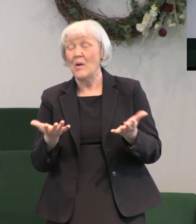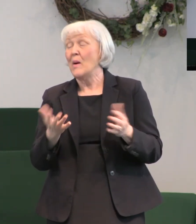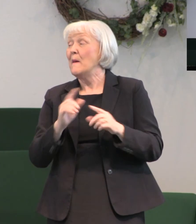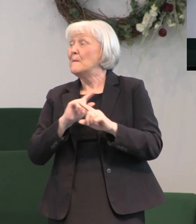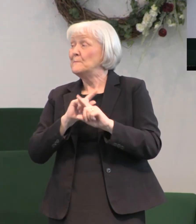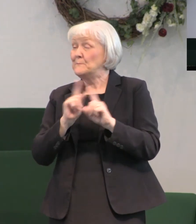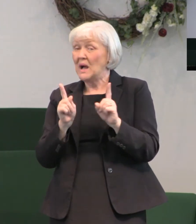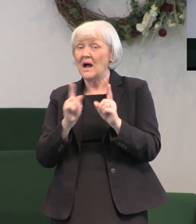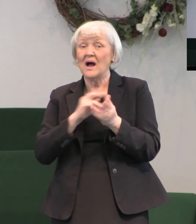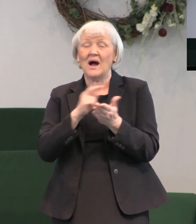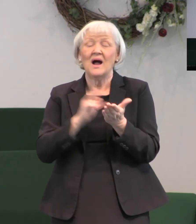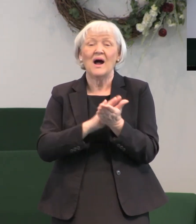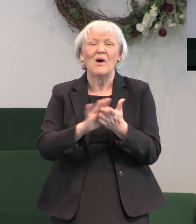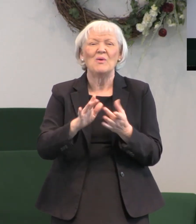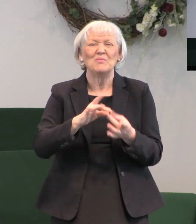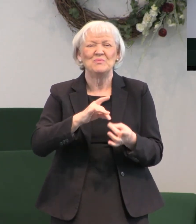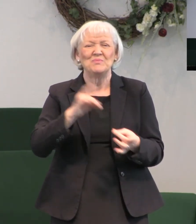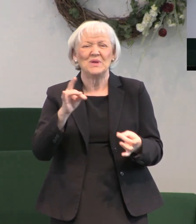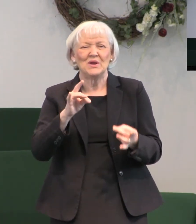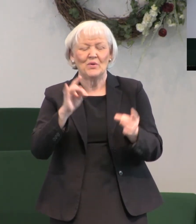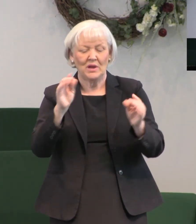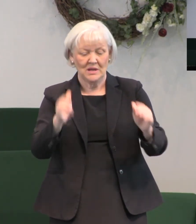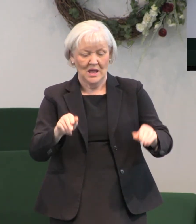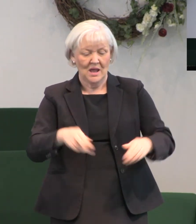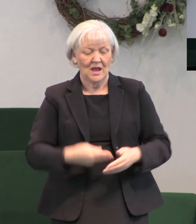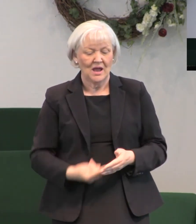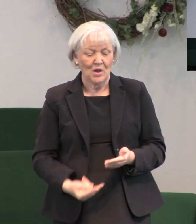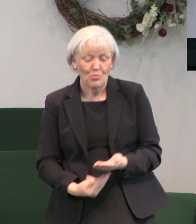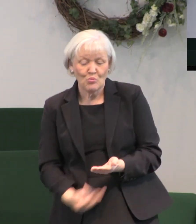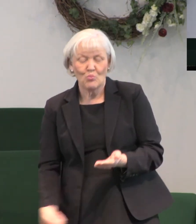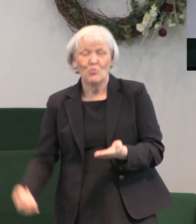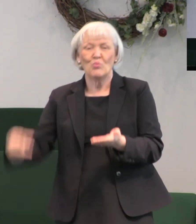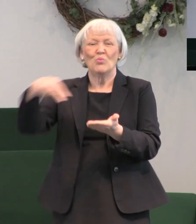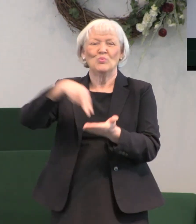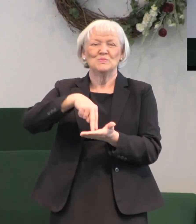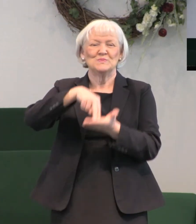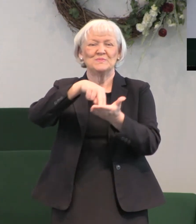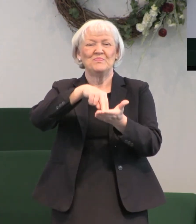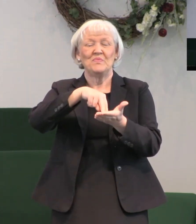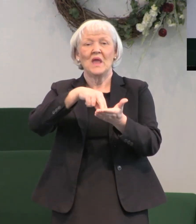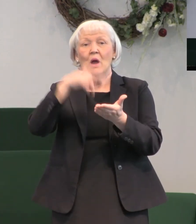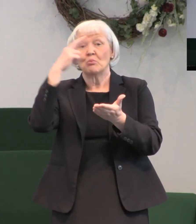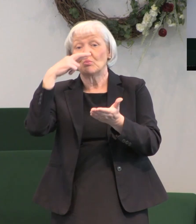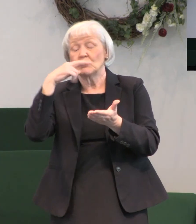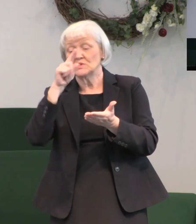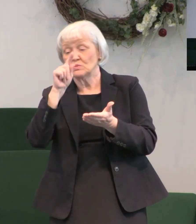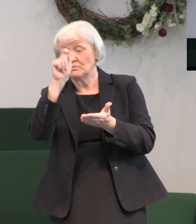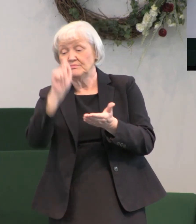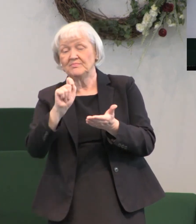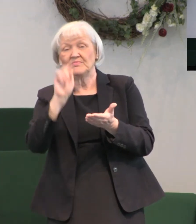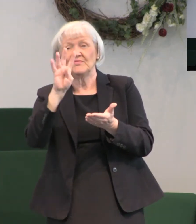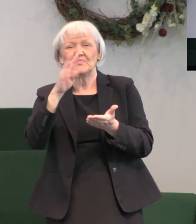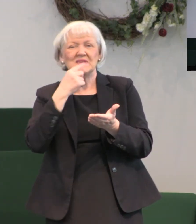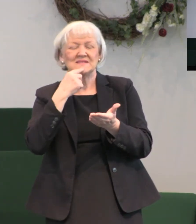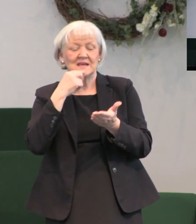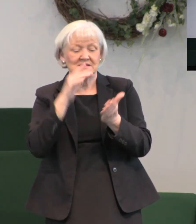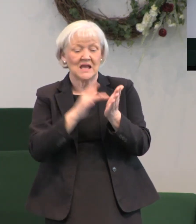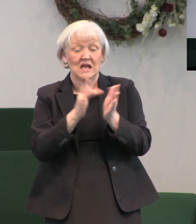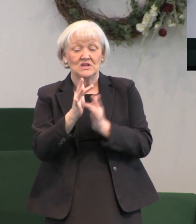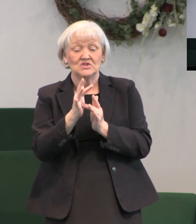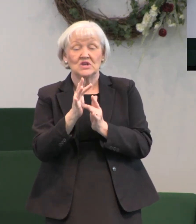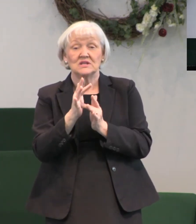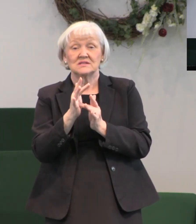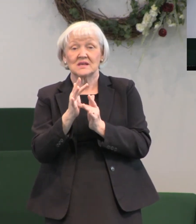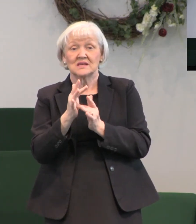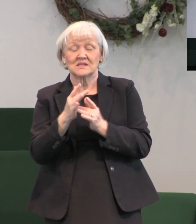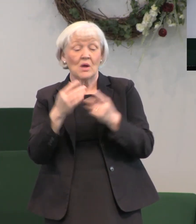Holy Spirit raised Him from the dead. Romans 1.4 says that Jesus was declared to be the